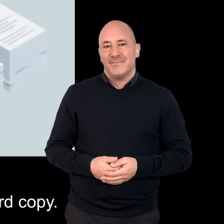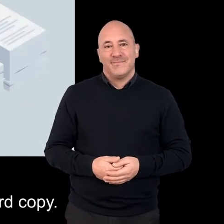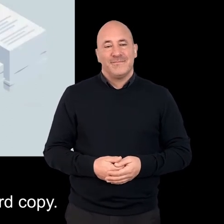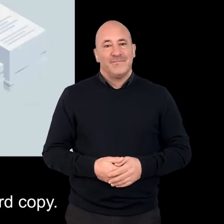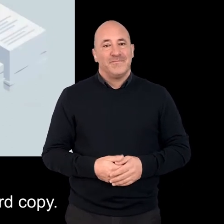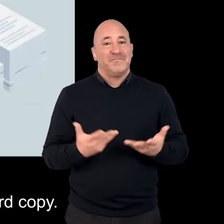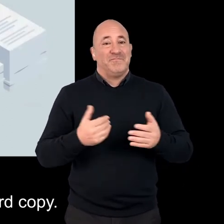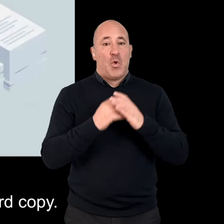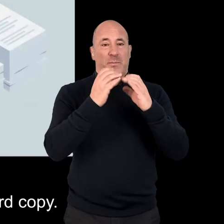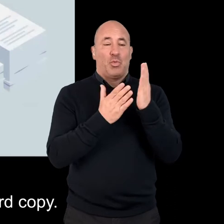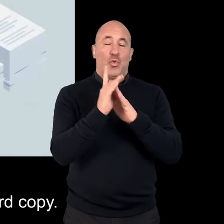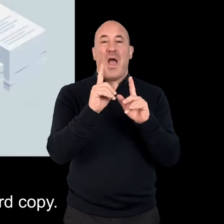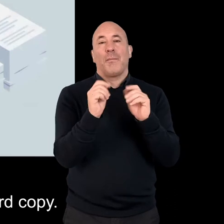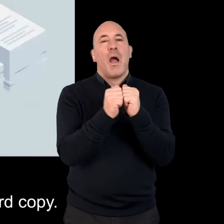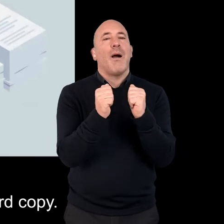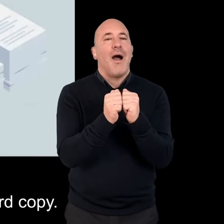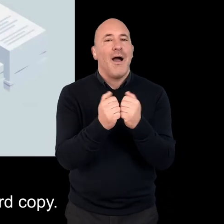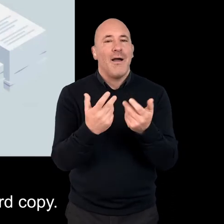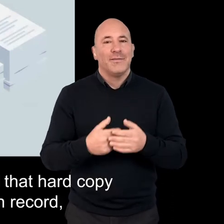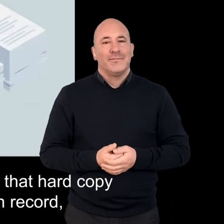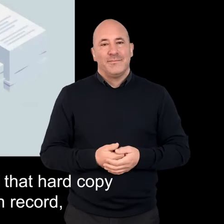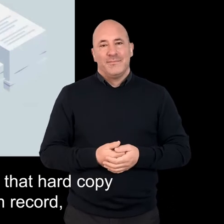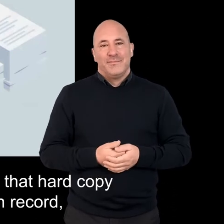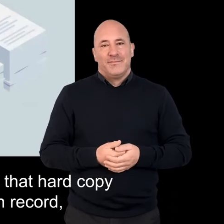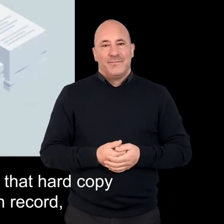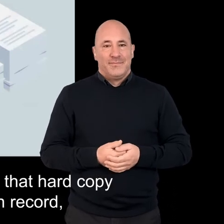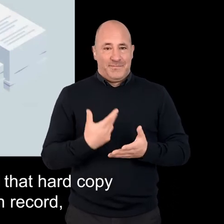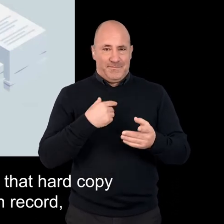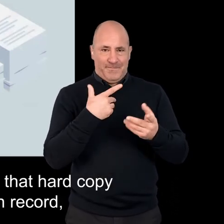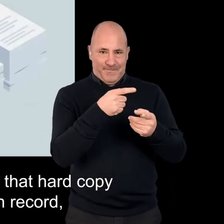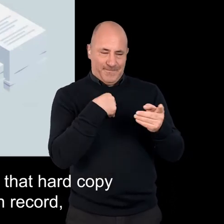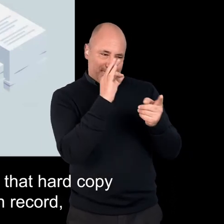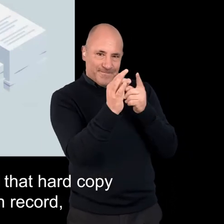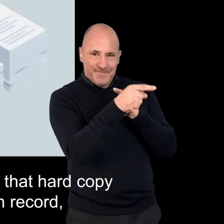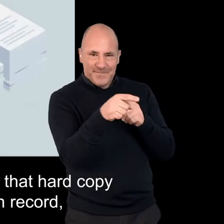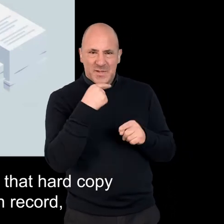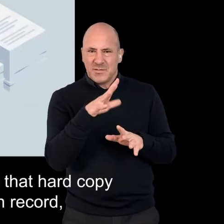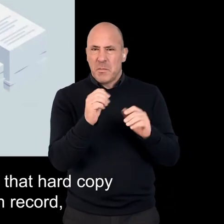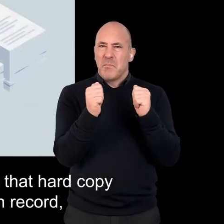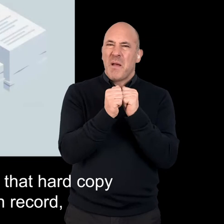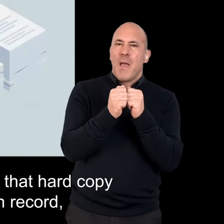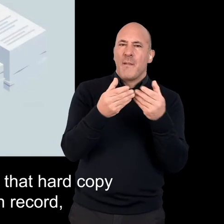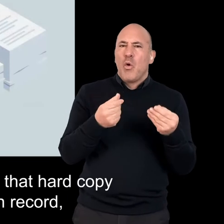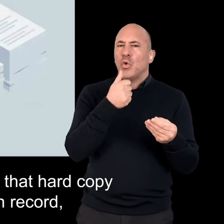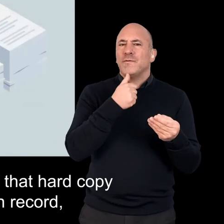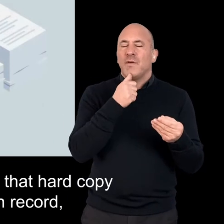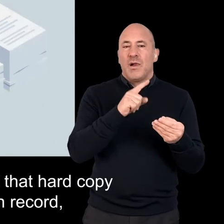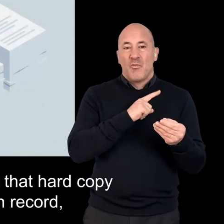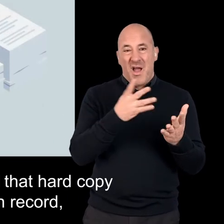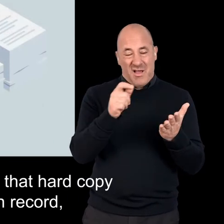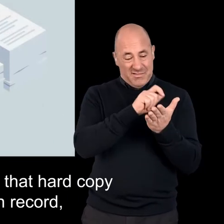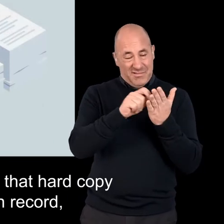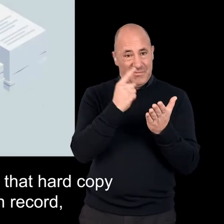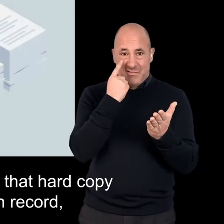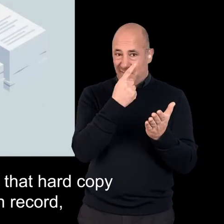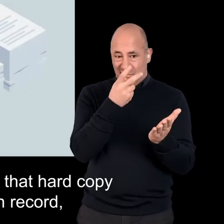Moving on to communication by hardcopy. The participants that were interviewed found that hardcopy can be useful